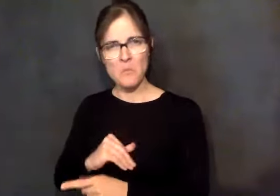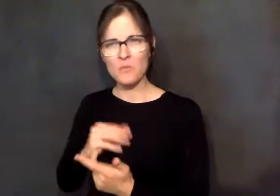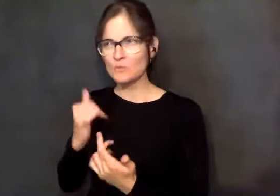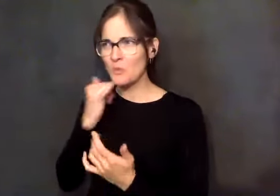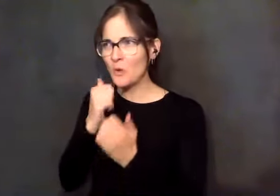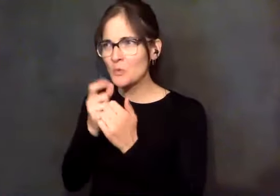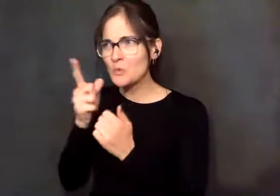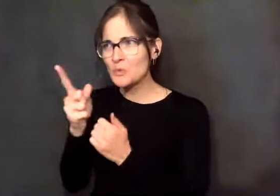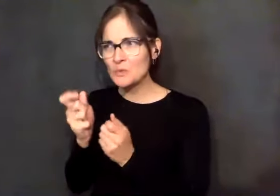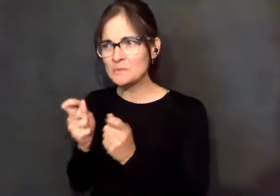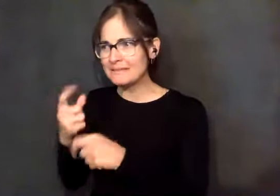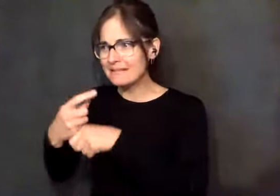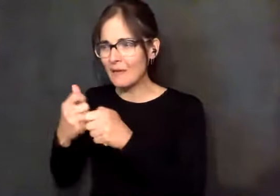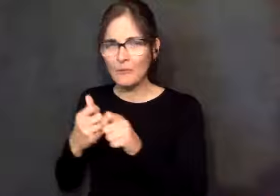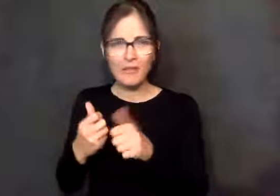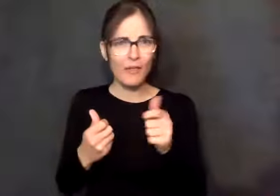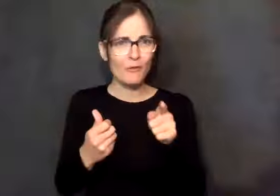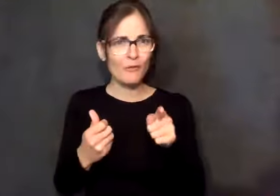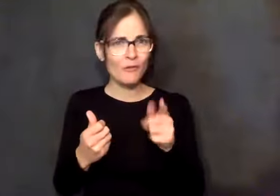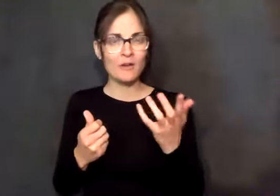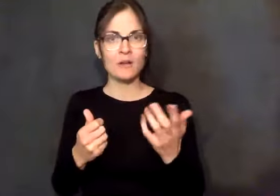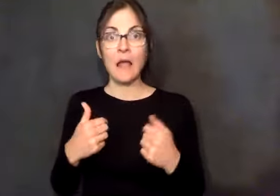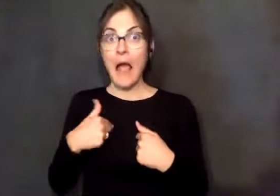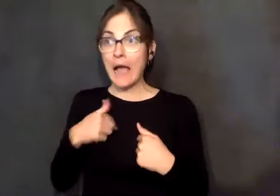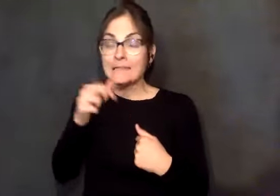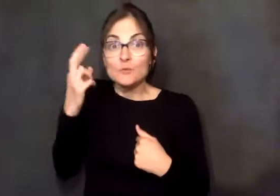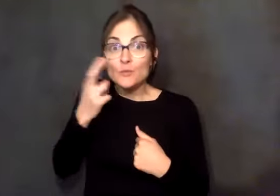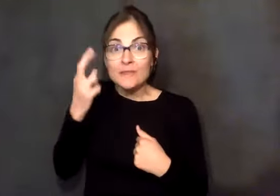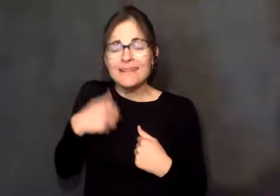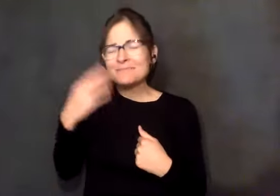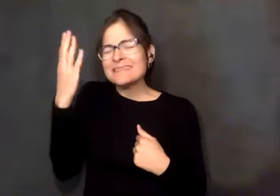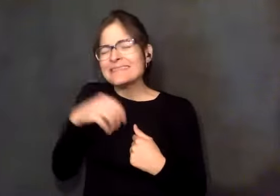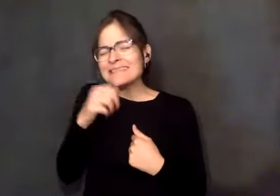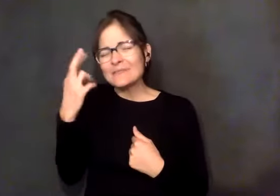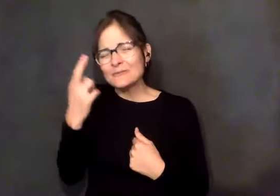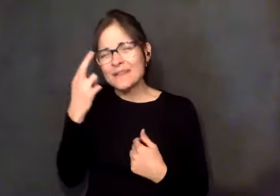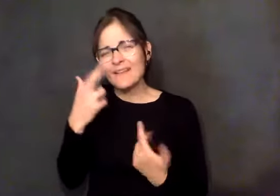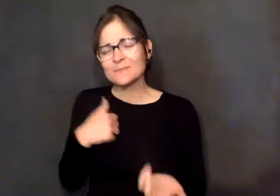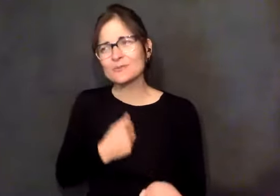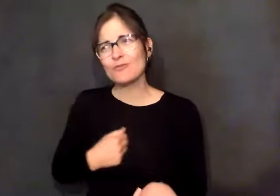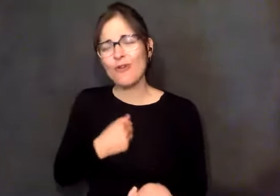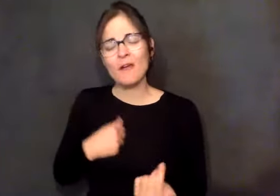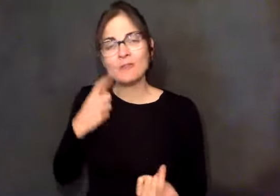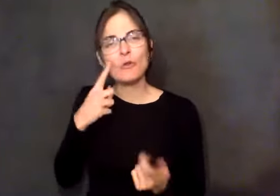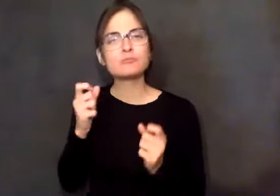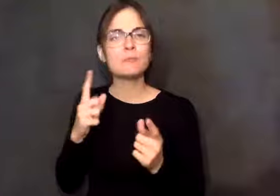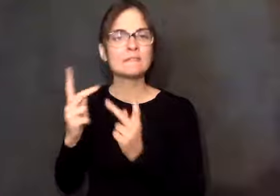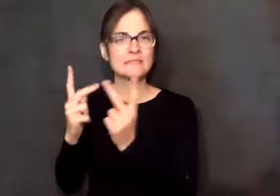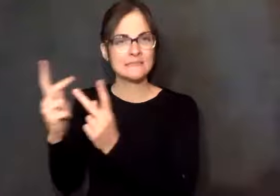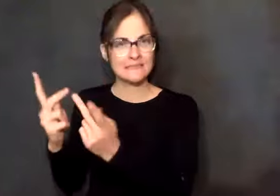up. I just wasn't thinking. But after a while, I knew I had made it okay with her because she